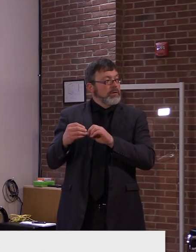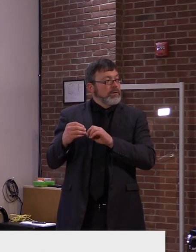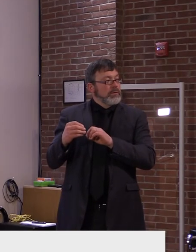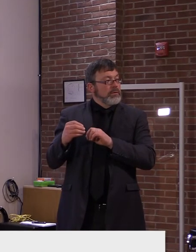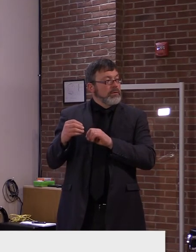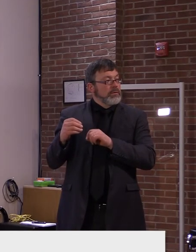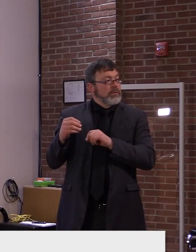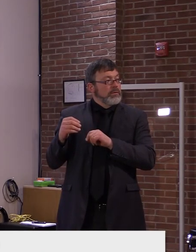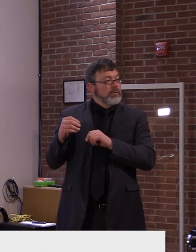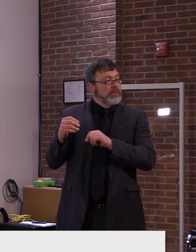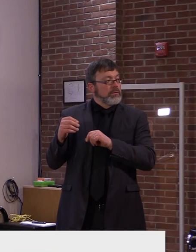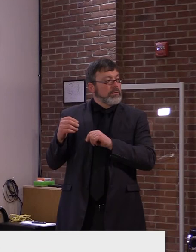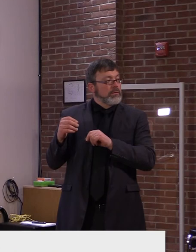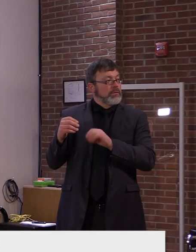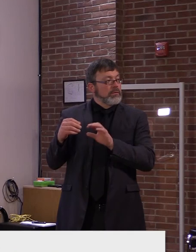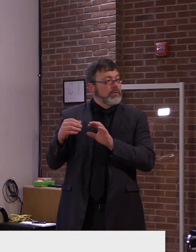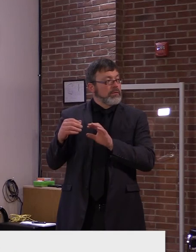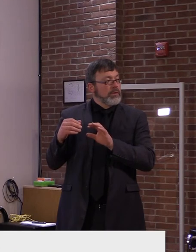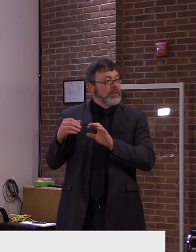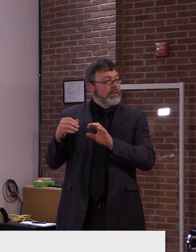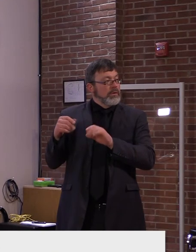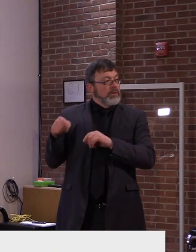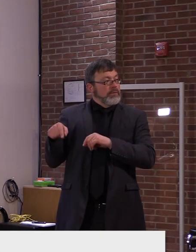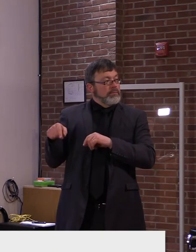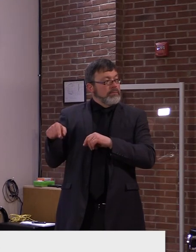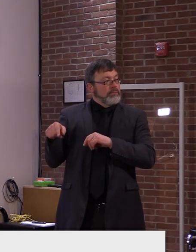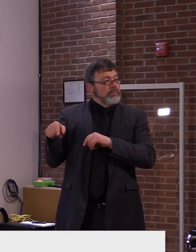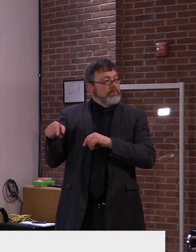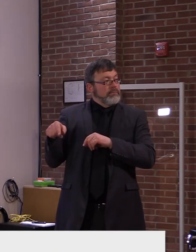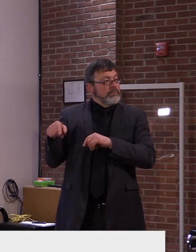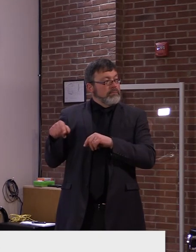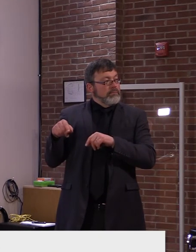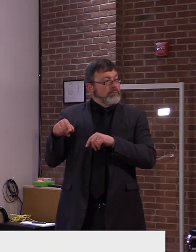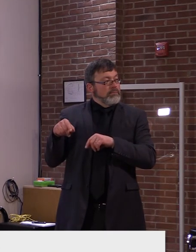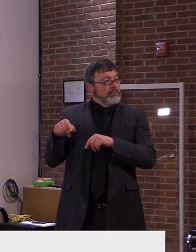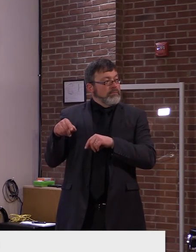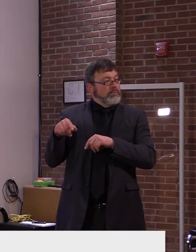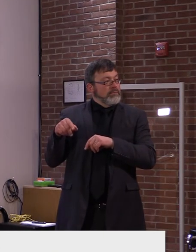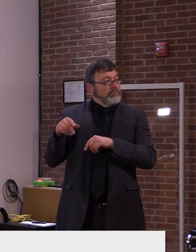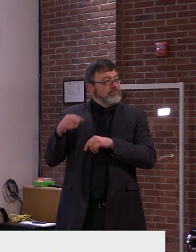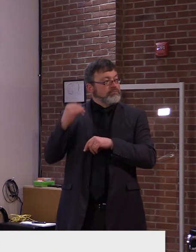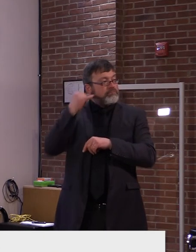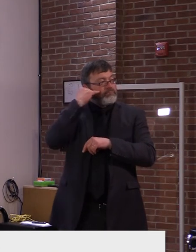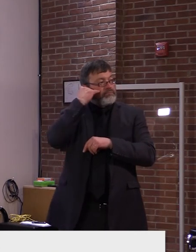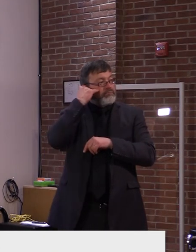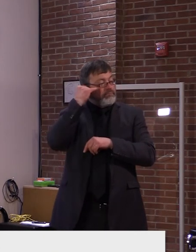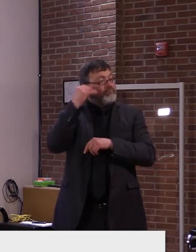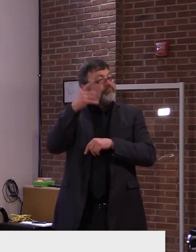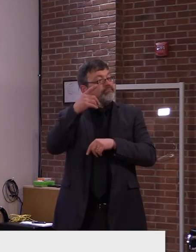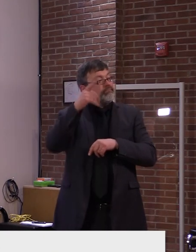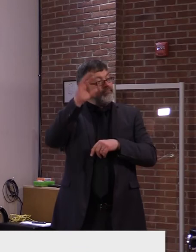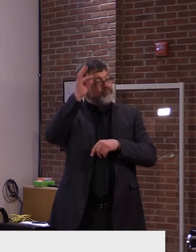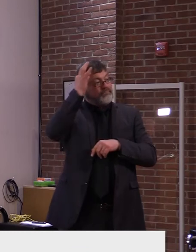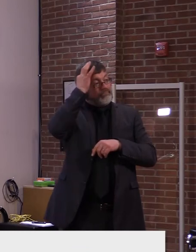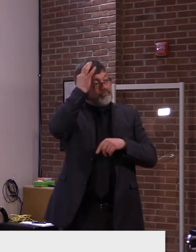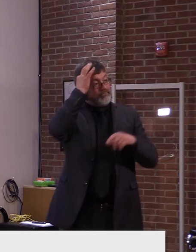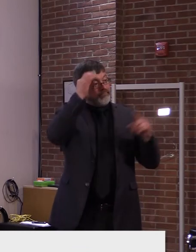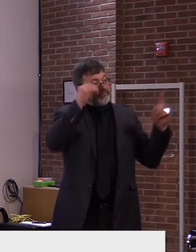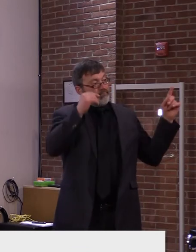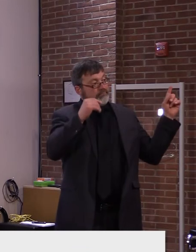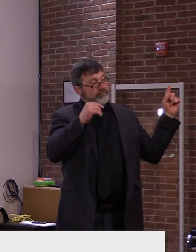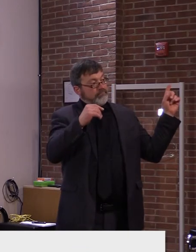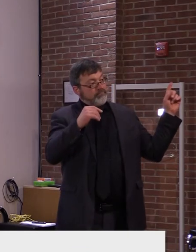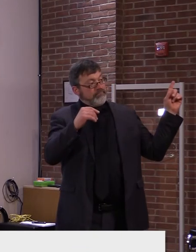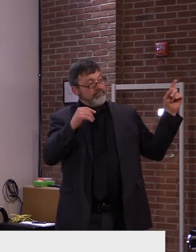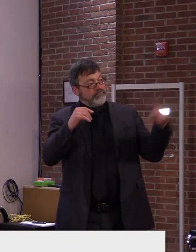That's, um, that's a concern of ours. And I, I think it is actually a concern of coordination with the FQHCs. We've had a very